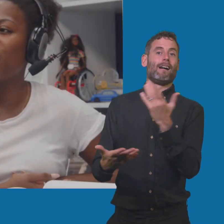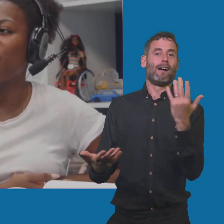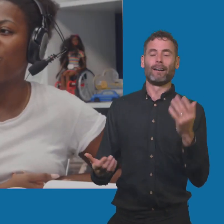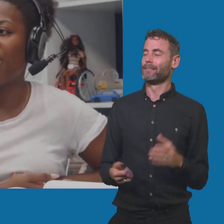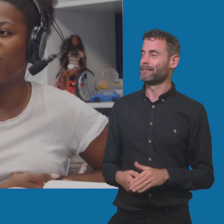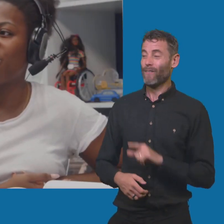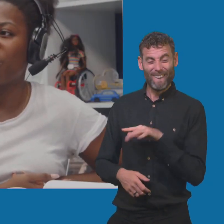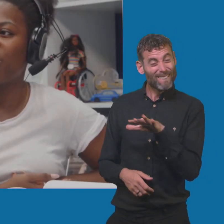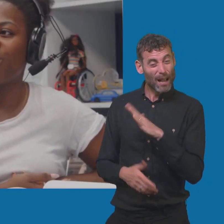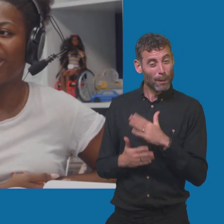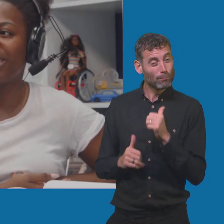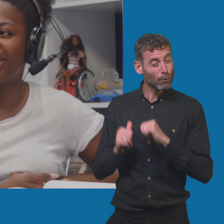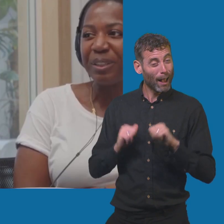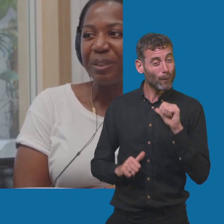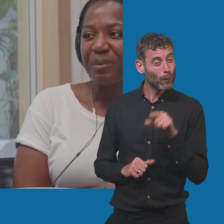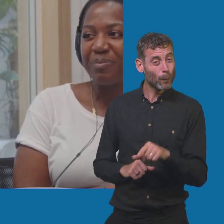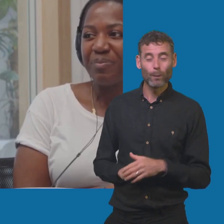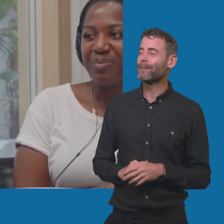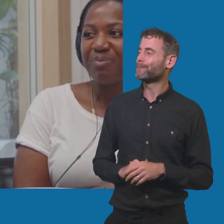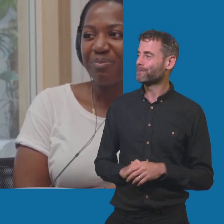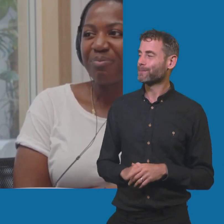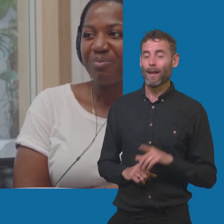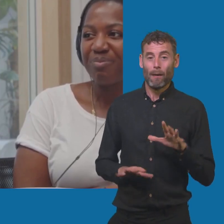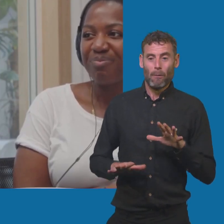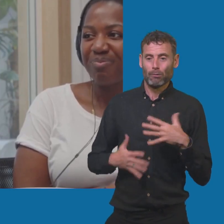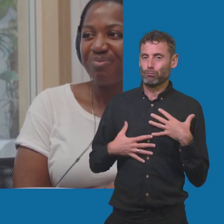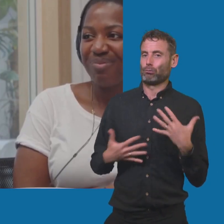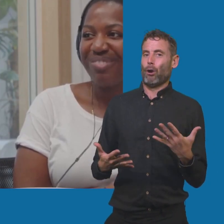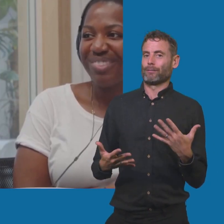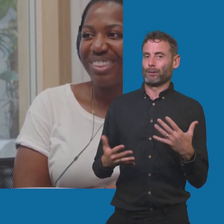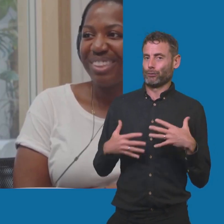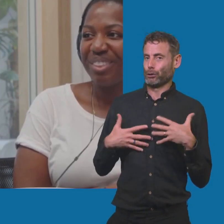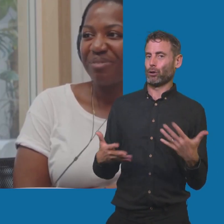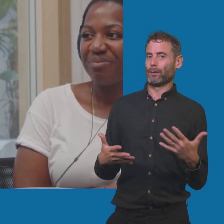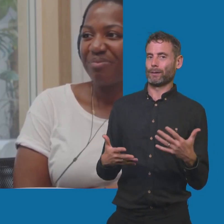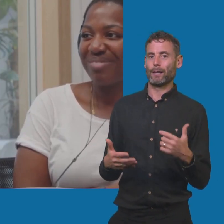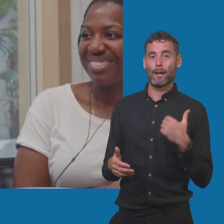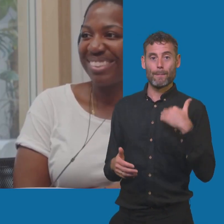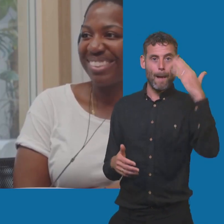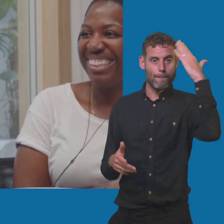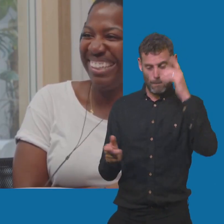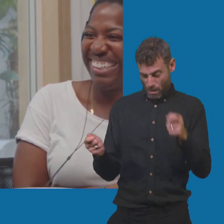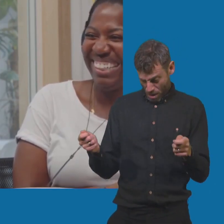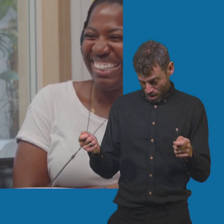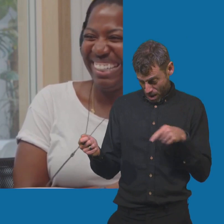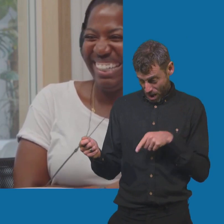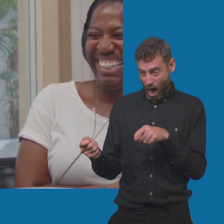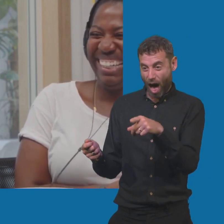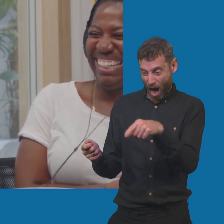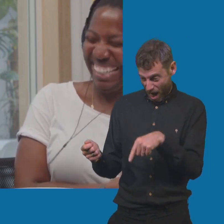were so proud, your family and friends. They were so shocked. They were so shocked. My mum was like, wow, I got a Vogue model in